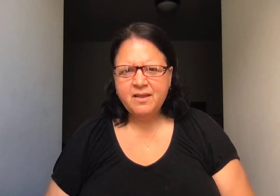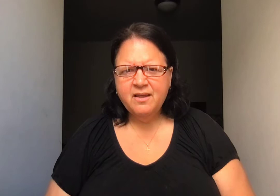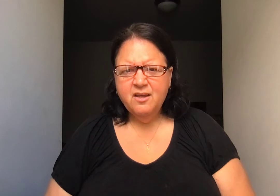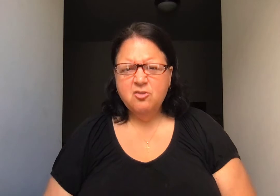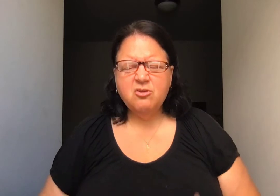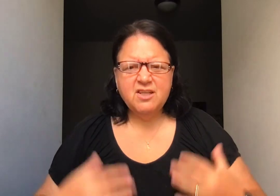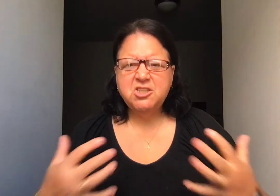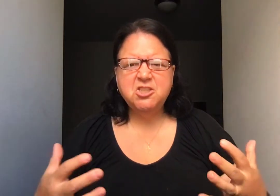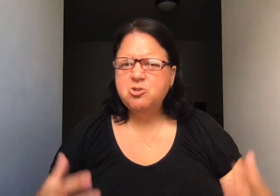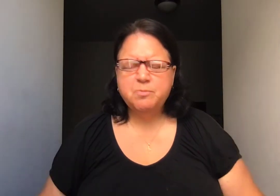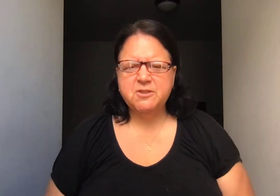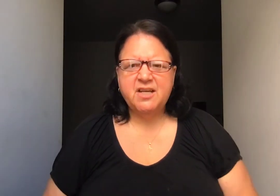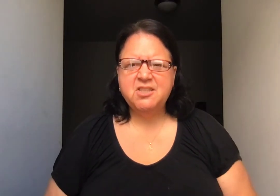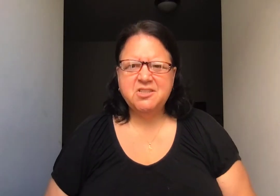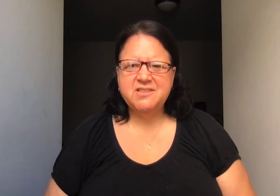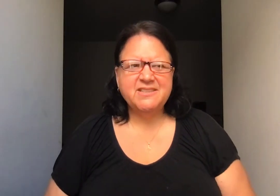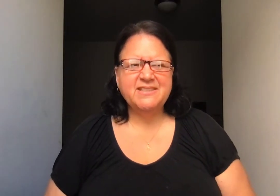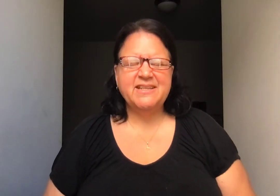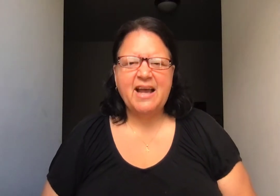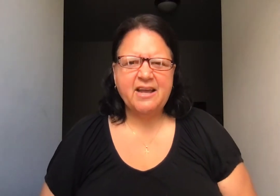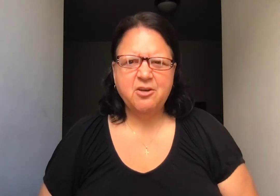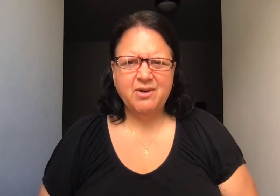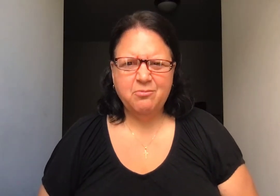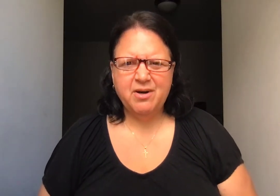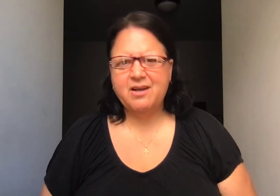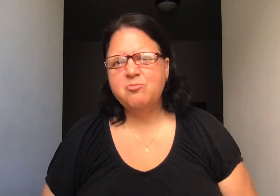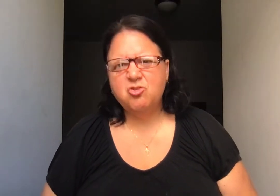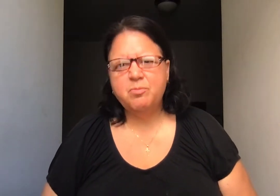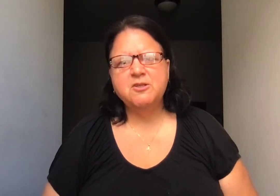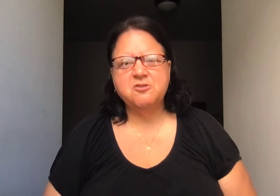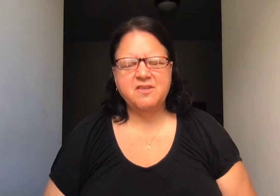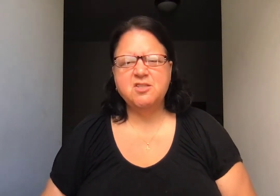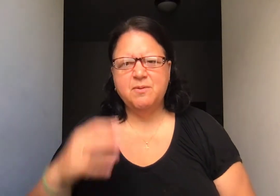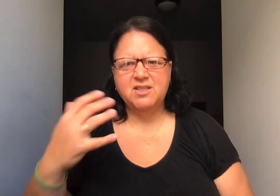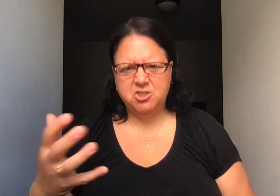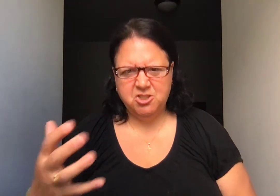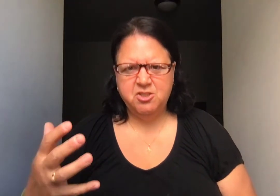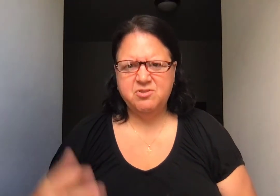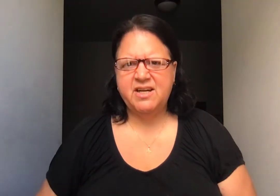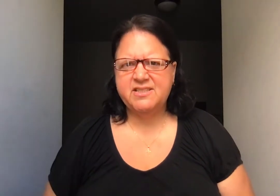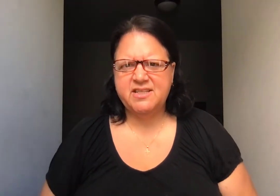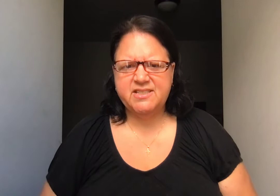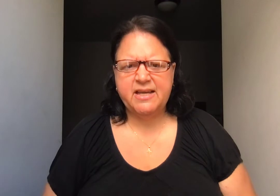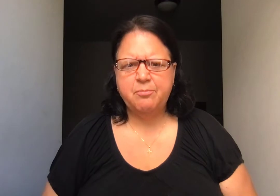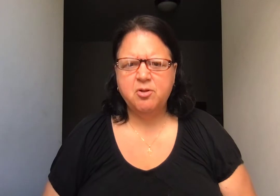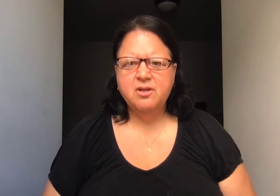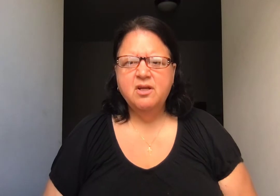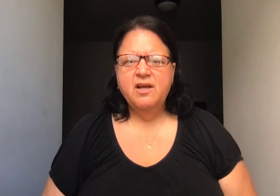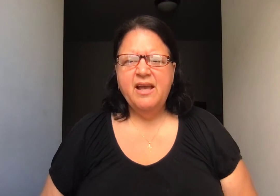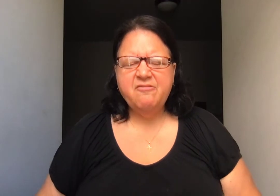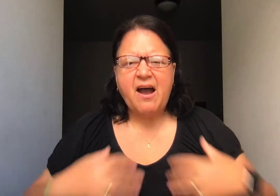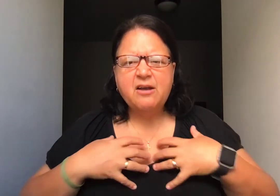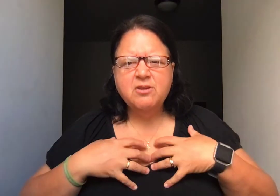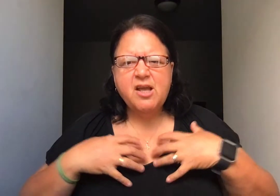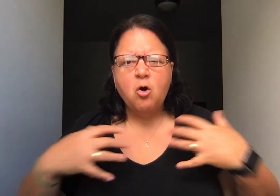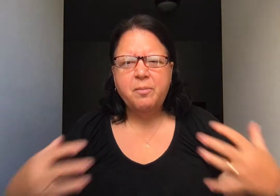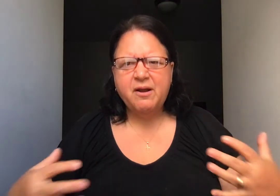So let's just use percentages. This isn't accurate when it comes to spiritual things, but let's just use it as an example. If I only open up